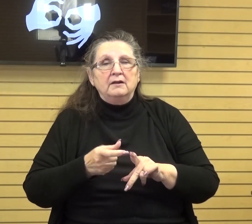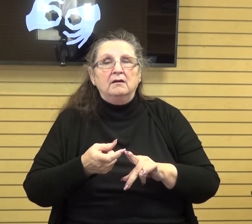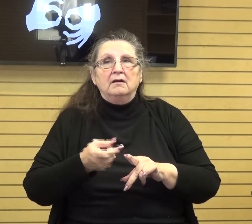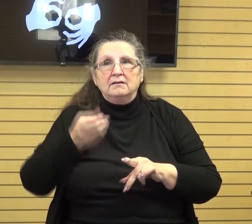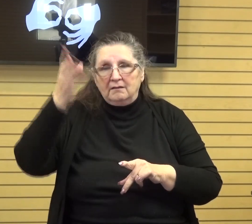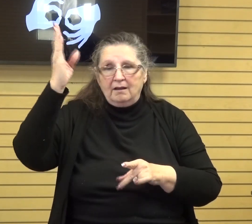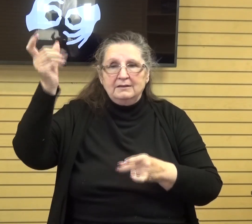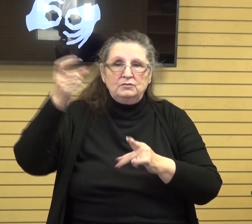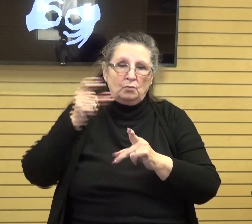god